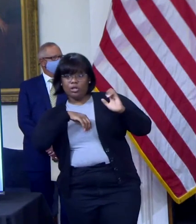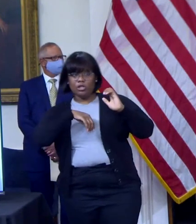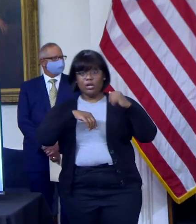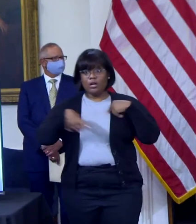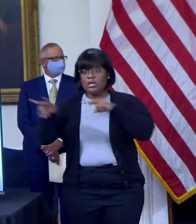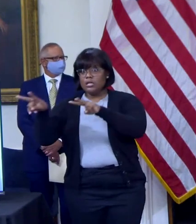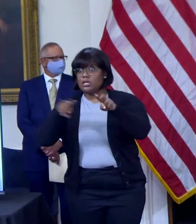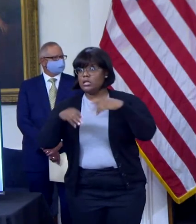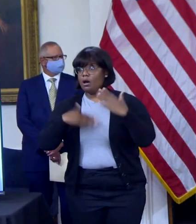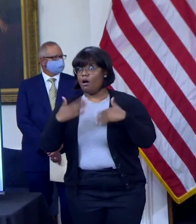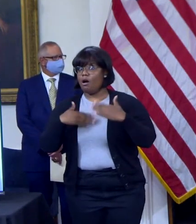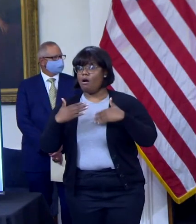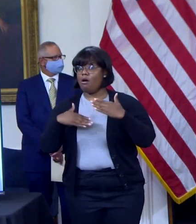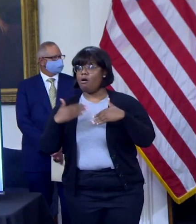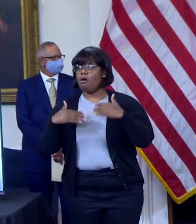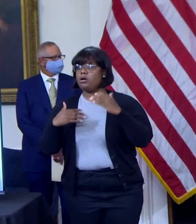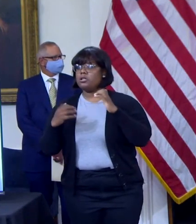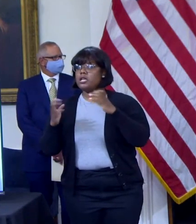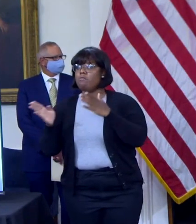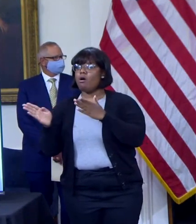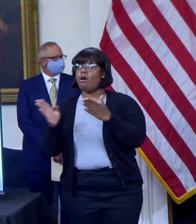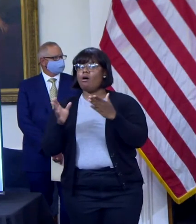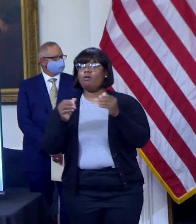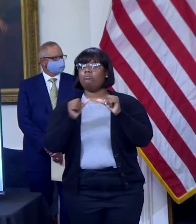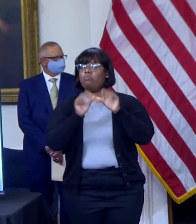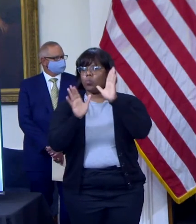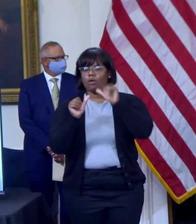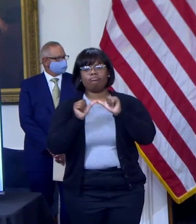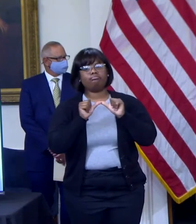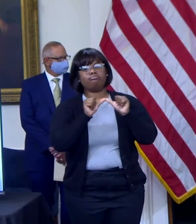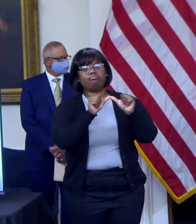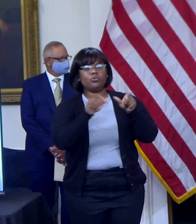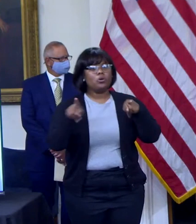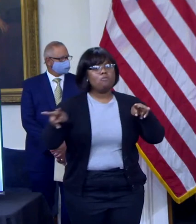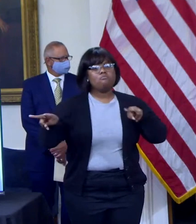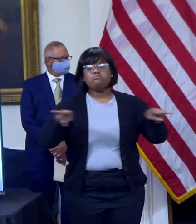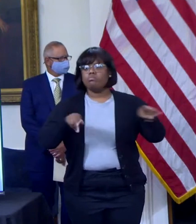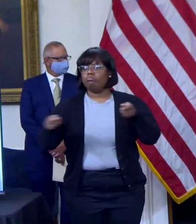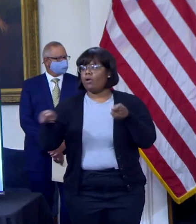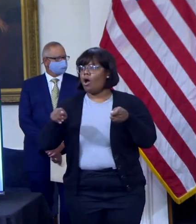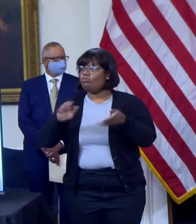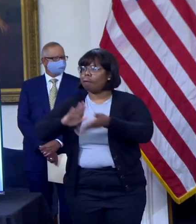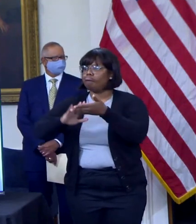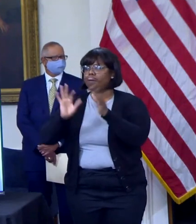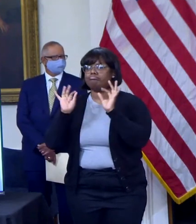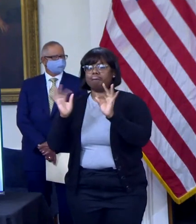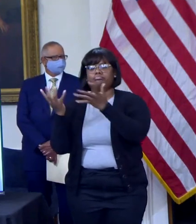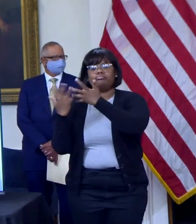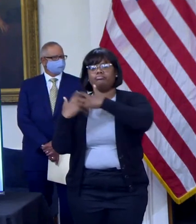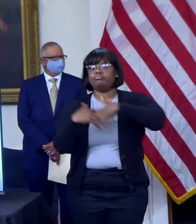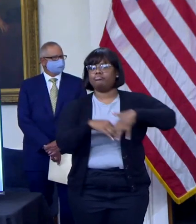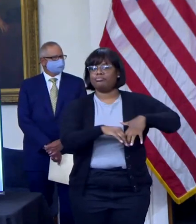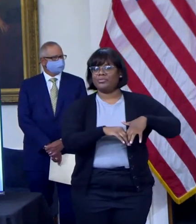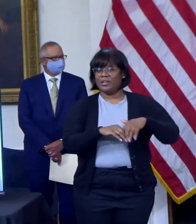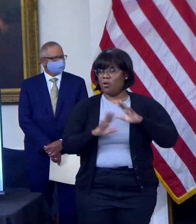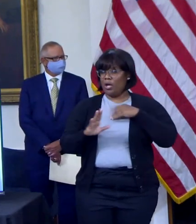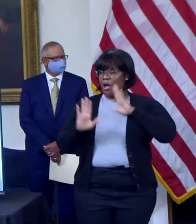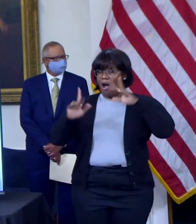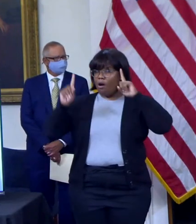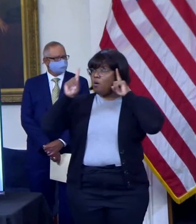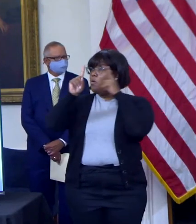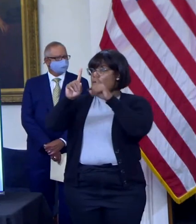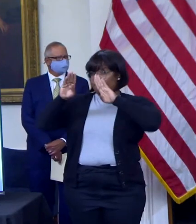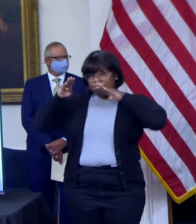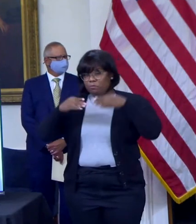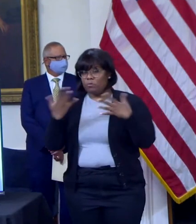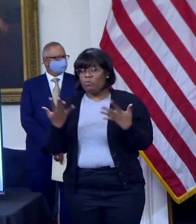-term public health management response. Our main focus has always been, and continues to be, reducing